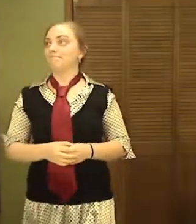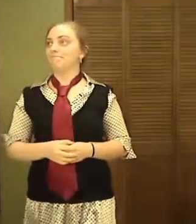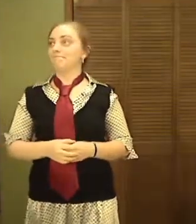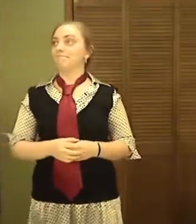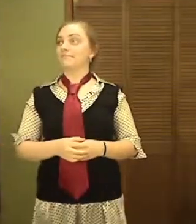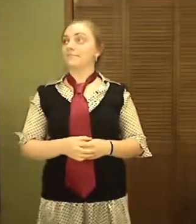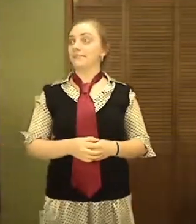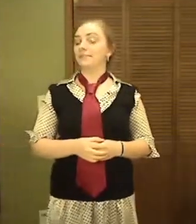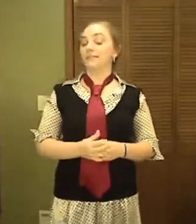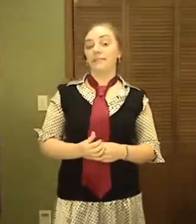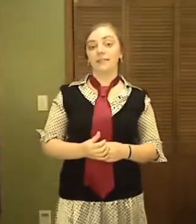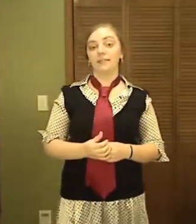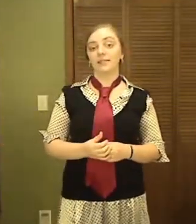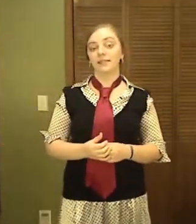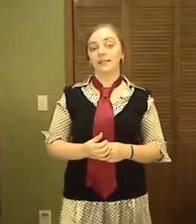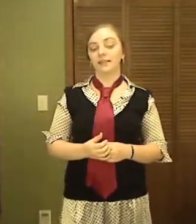Each day we will have a new verse.